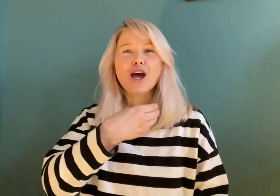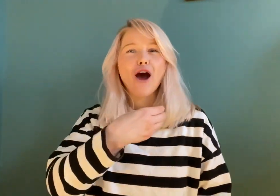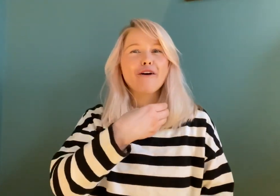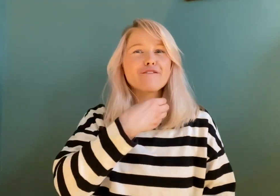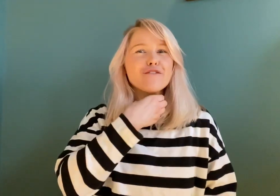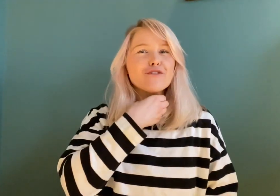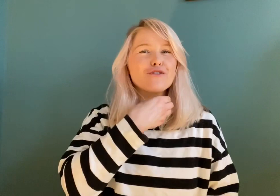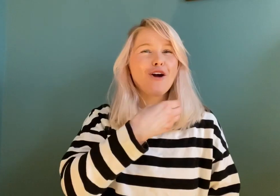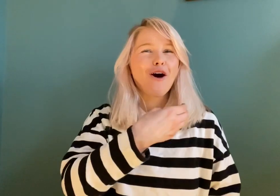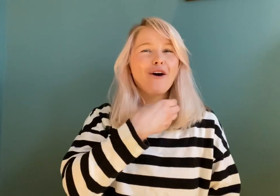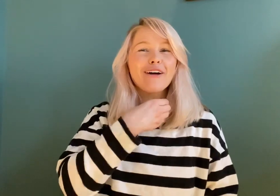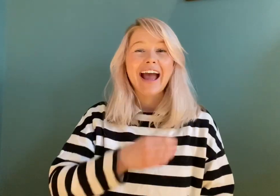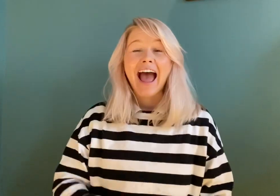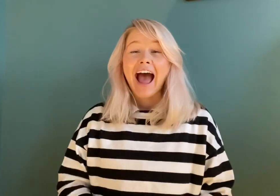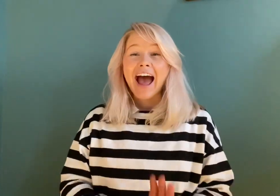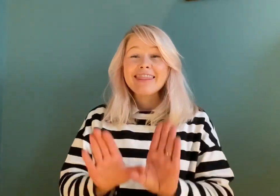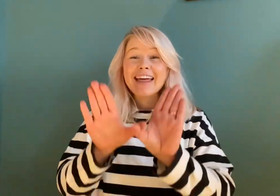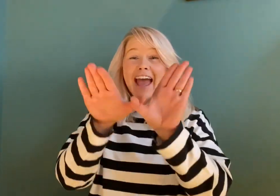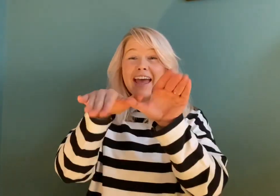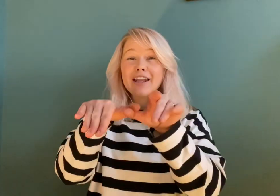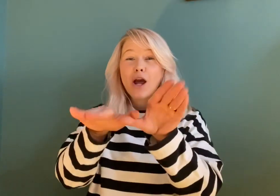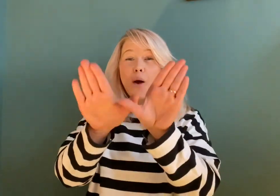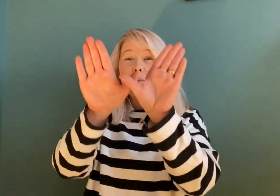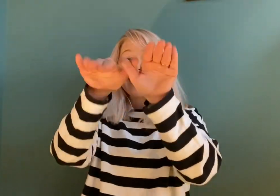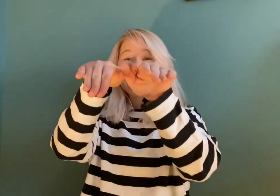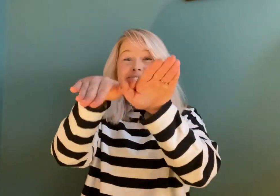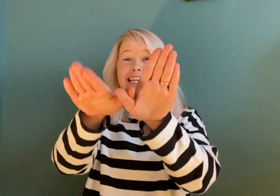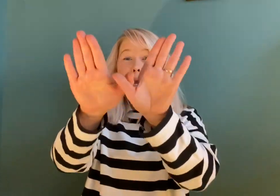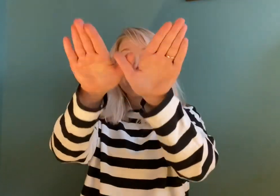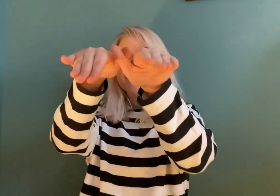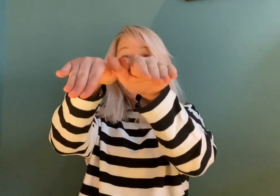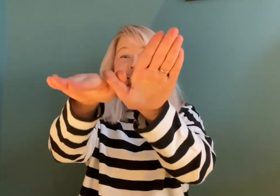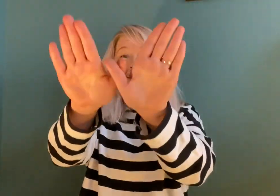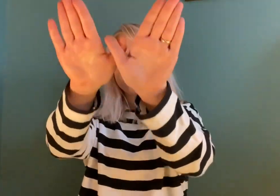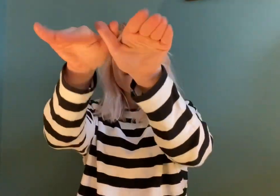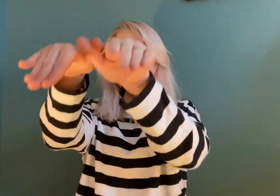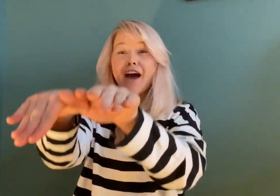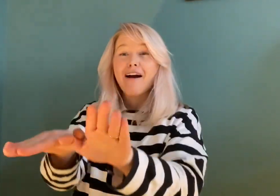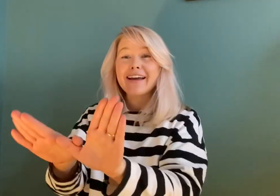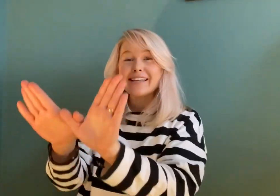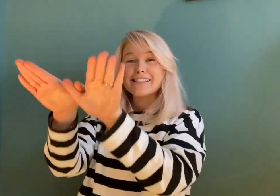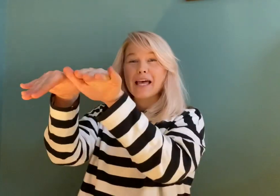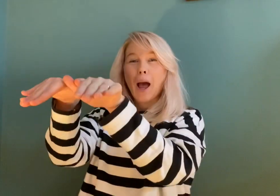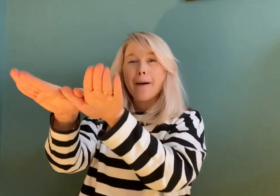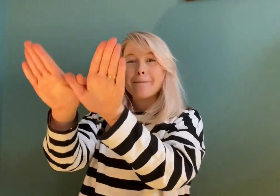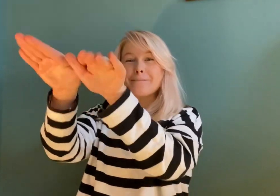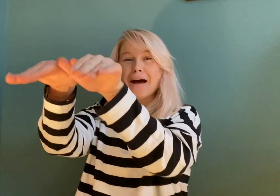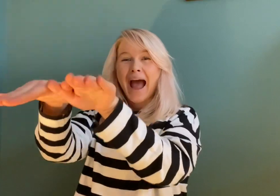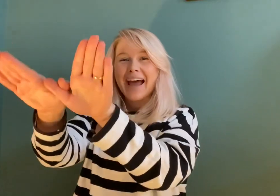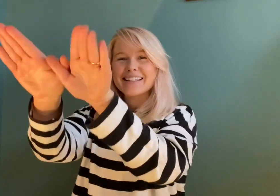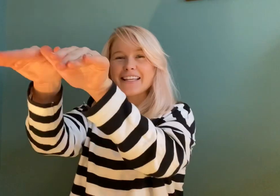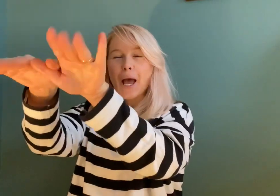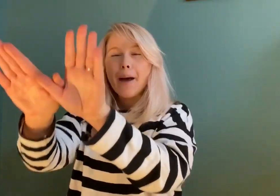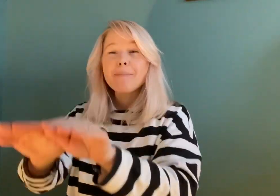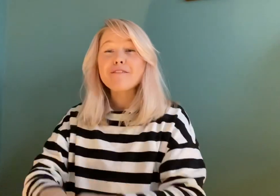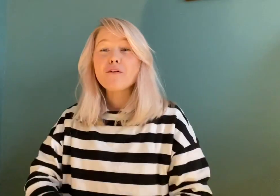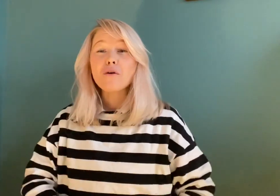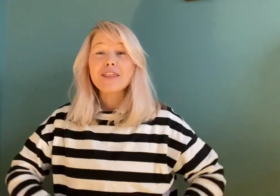a frog. And then we're going to see a bat that flies, a bat, before the